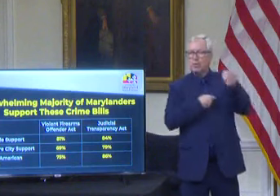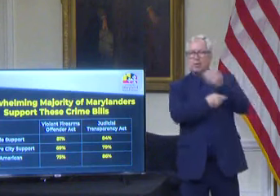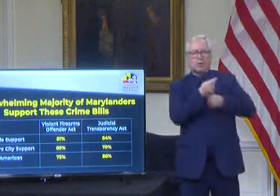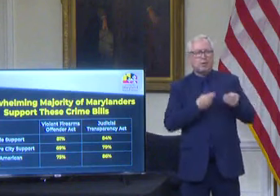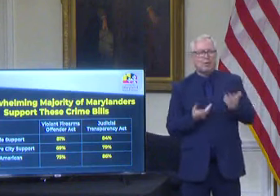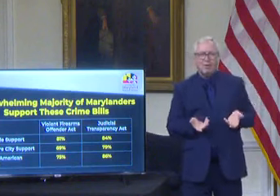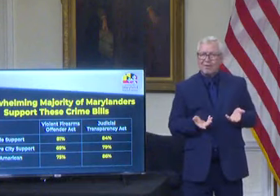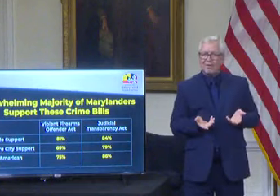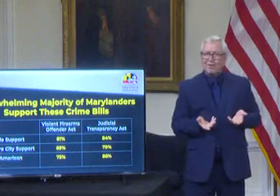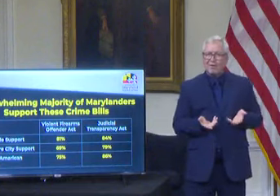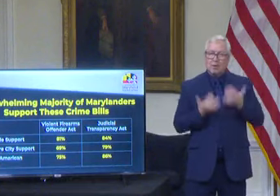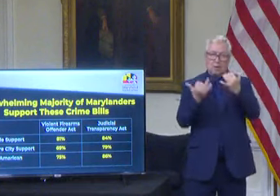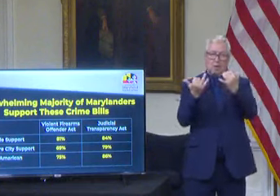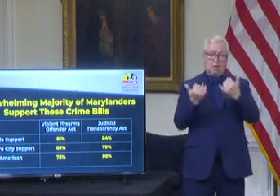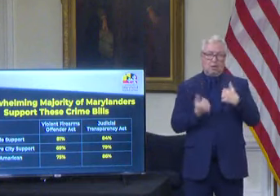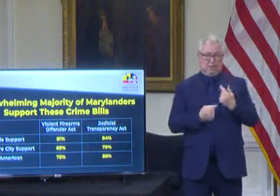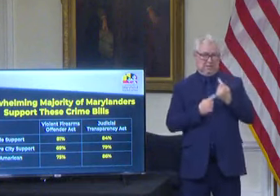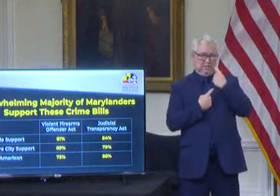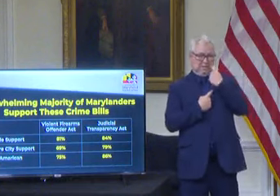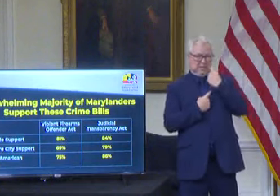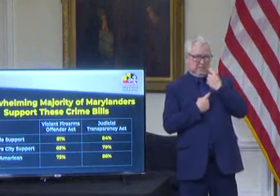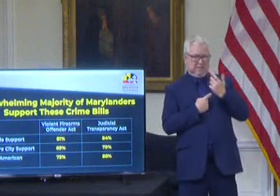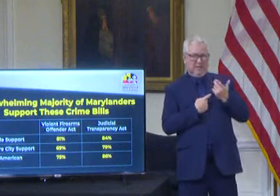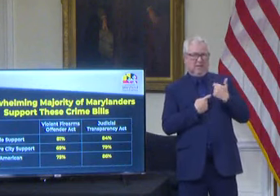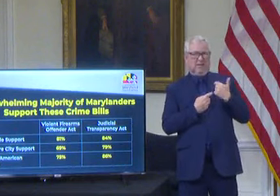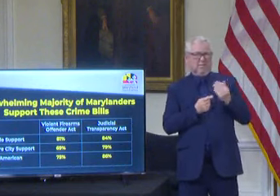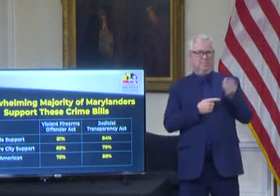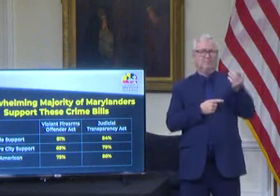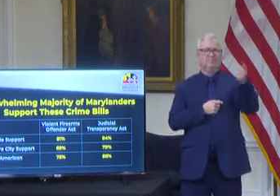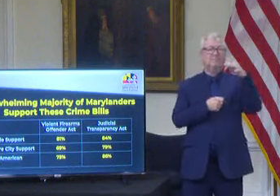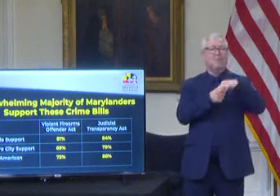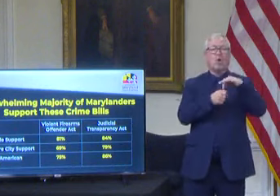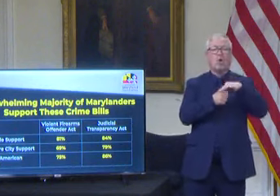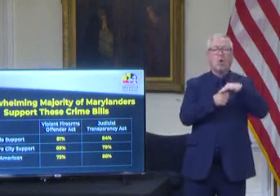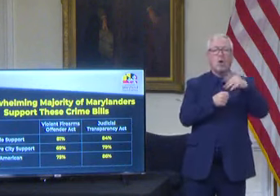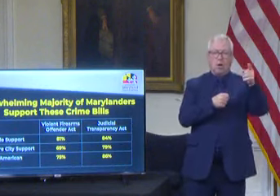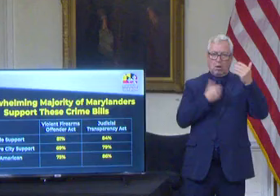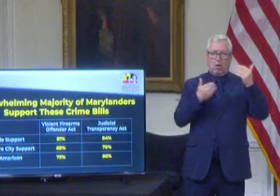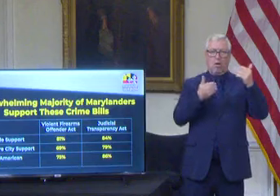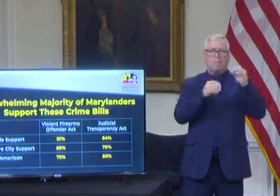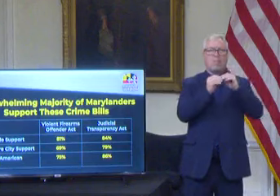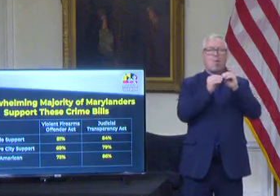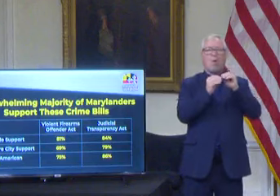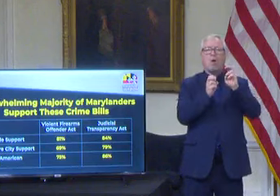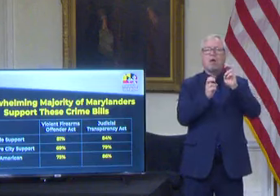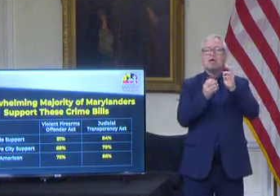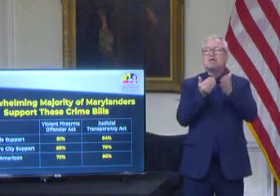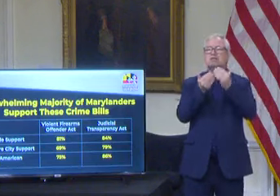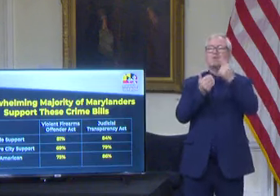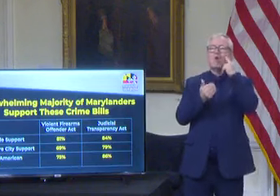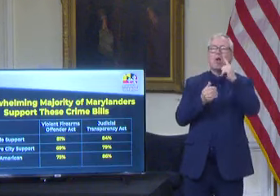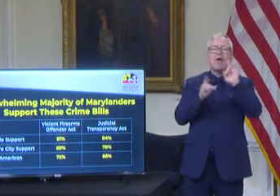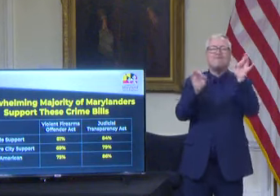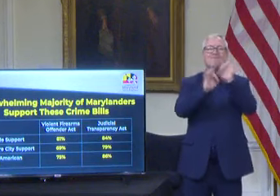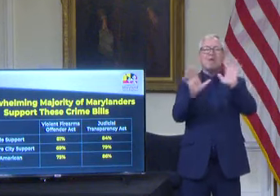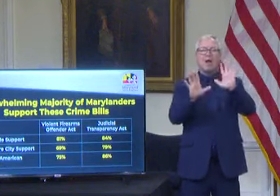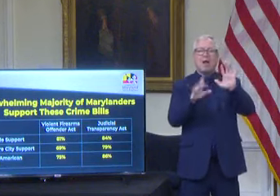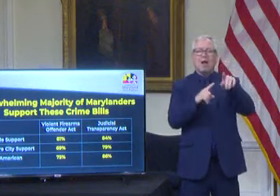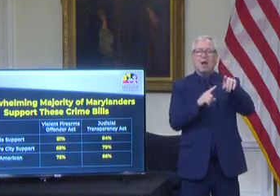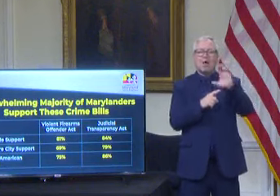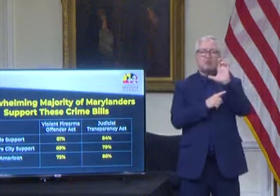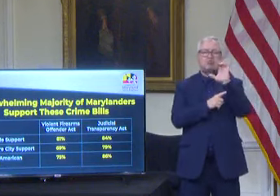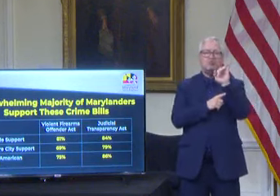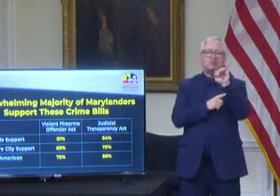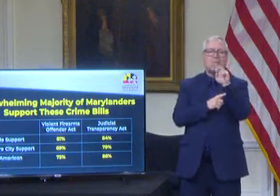few days, they actually voted instead to make it even easier for violent criminals to get out of jail rather than